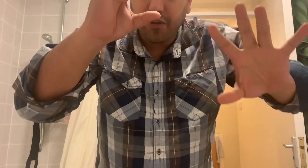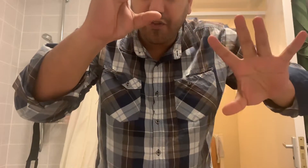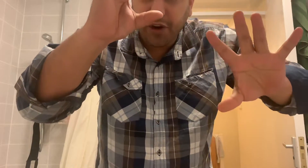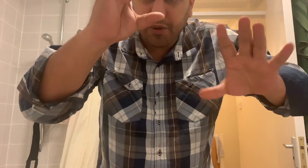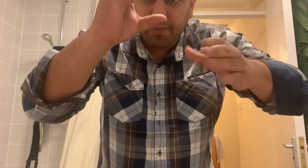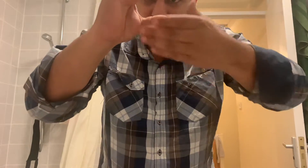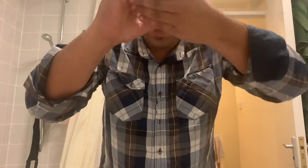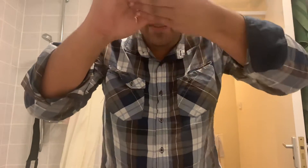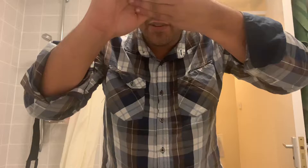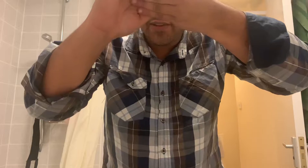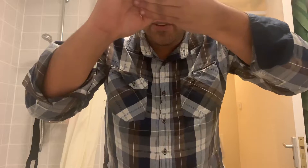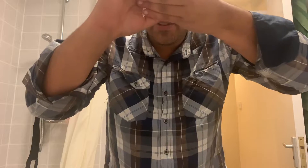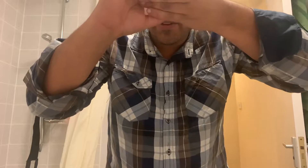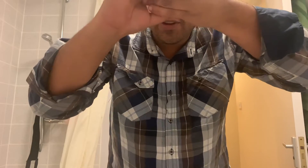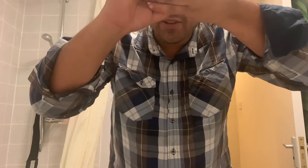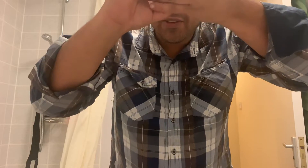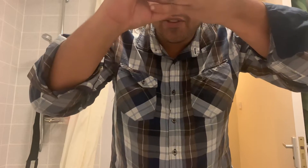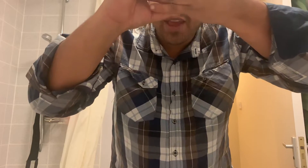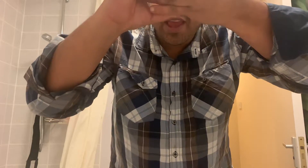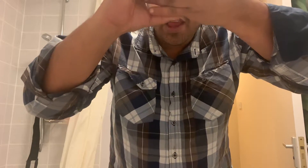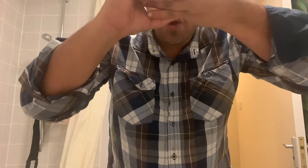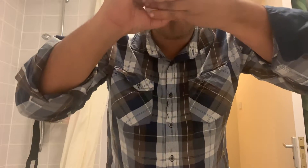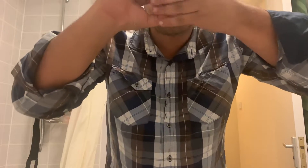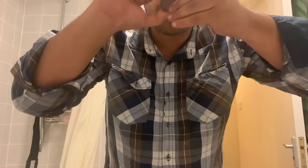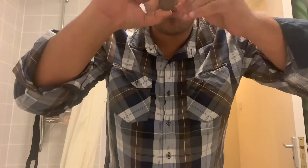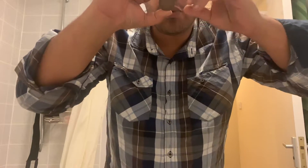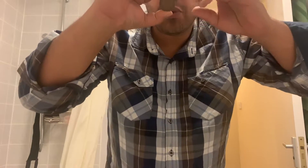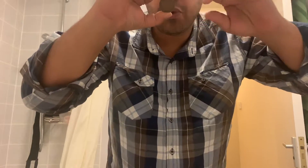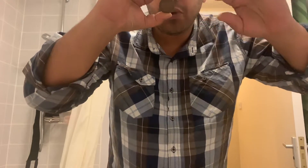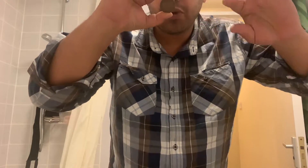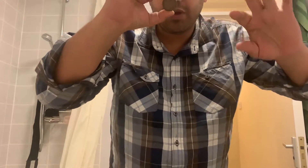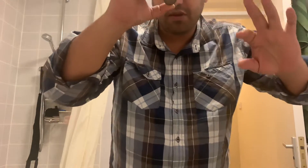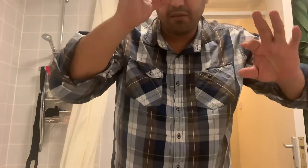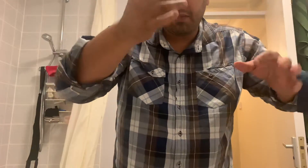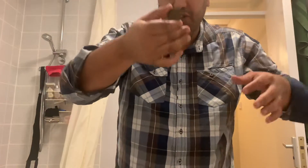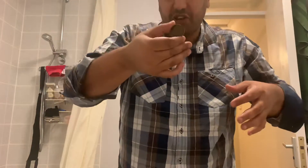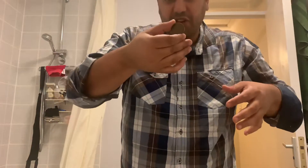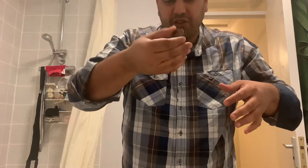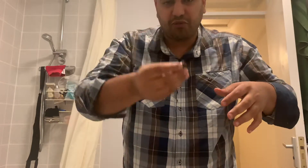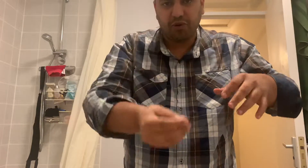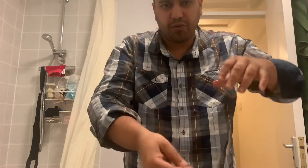For non-believers, I would say, magic is real.